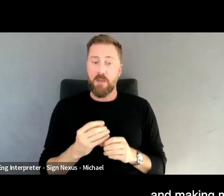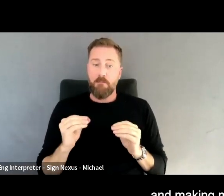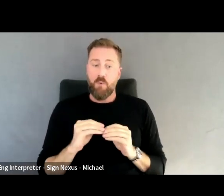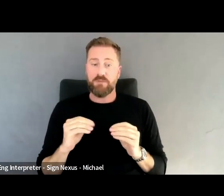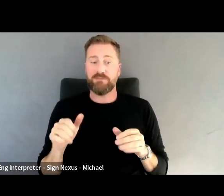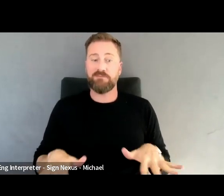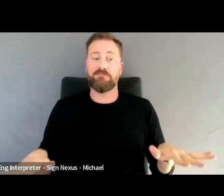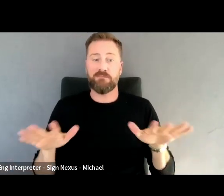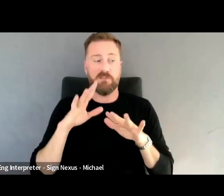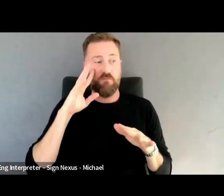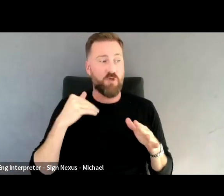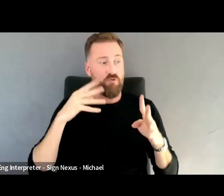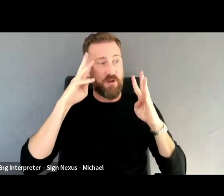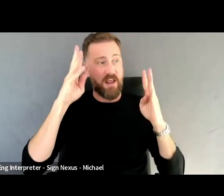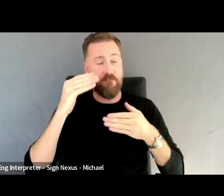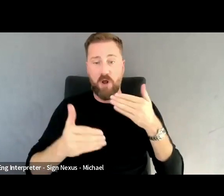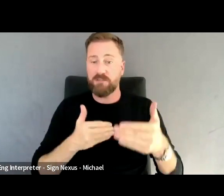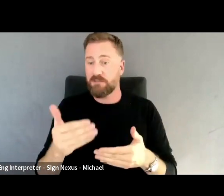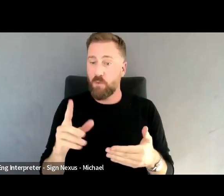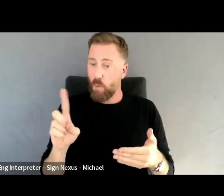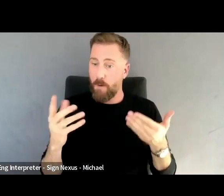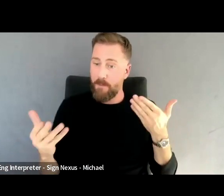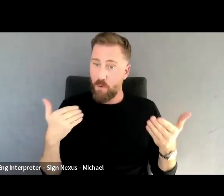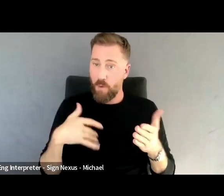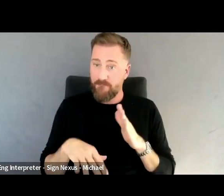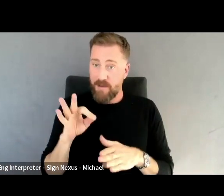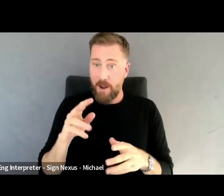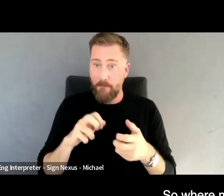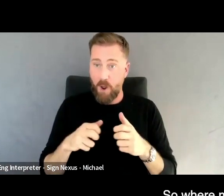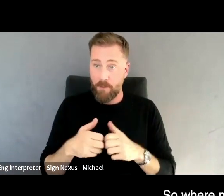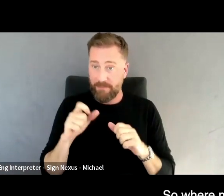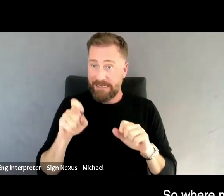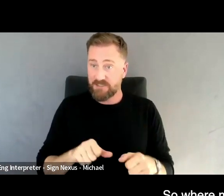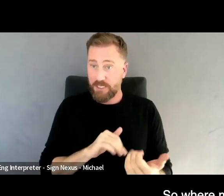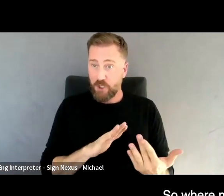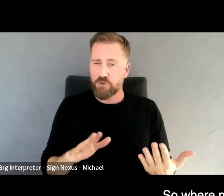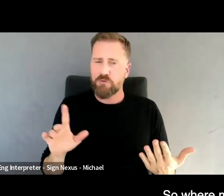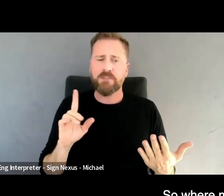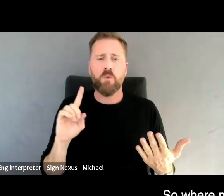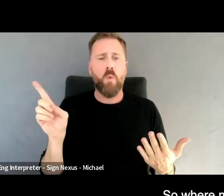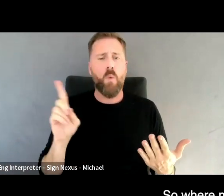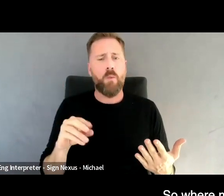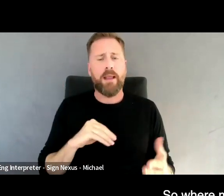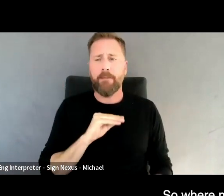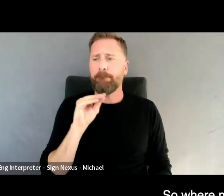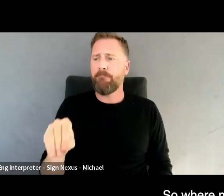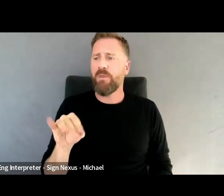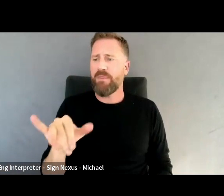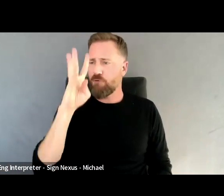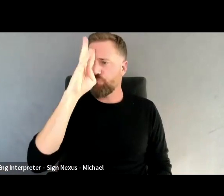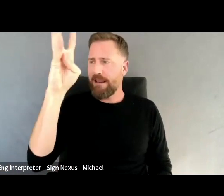process from where, what might we find a problem that needs to be addressed. So where, what might we even put that creative energy